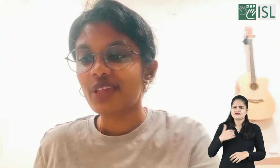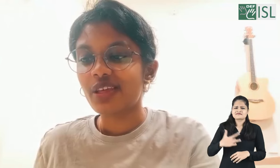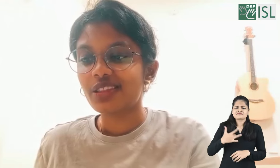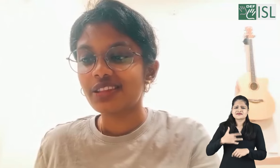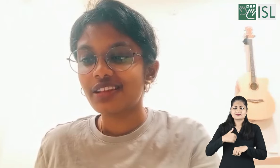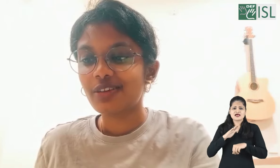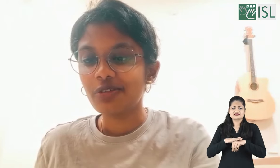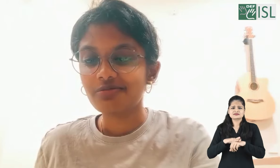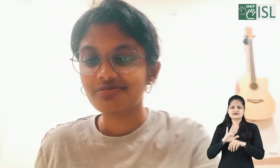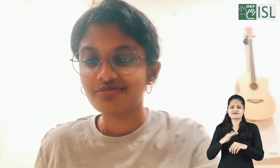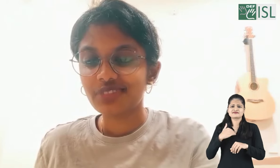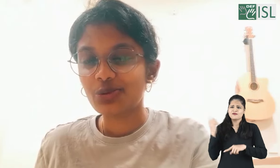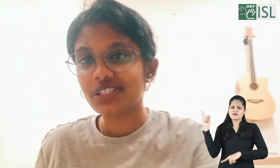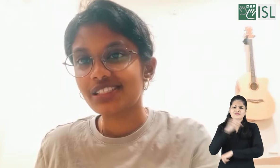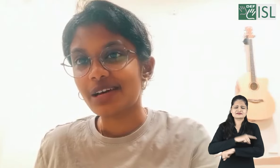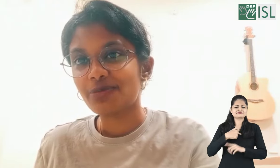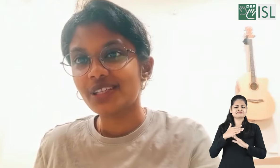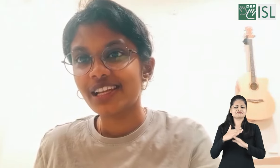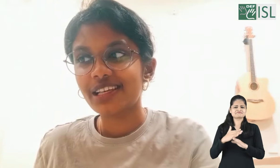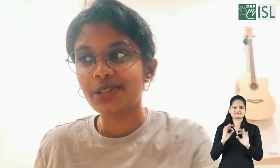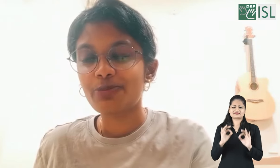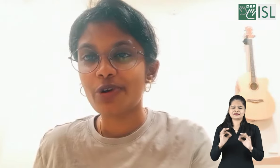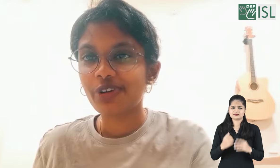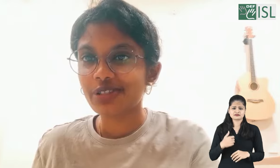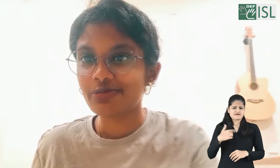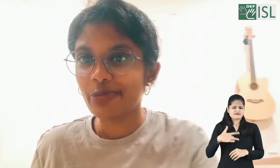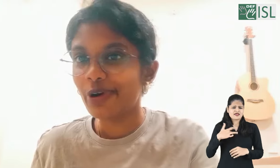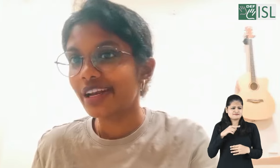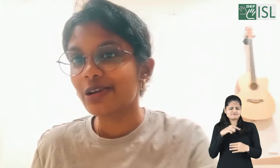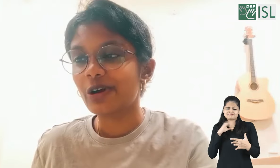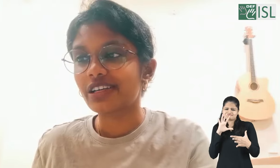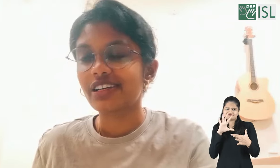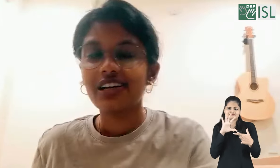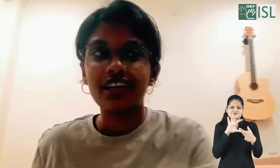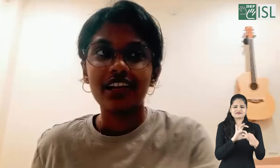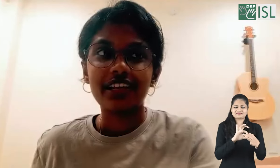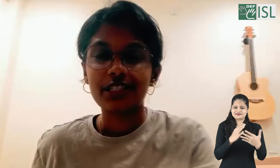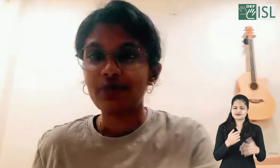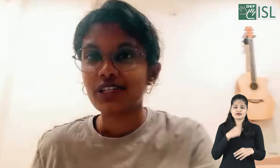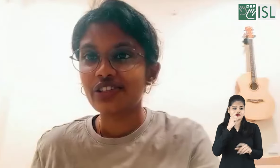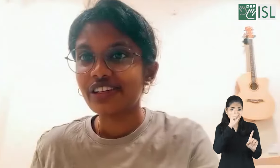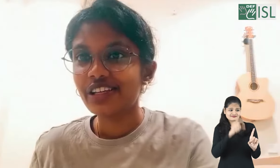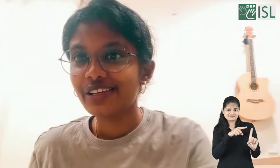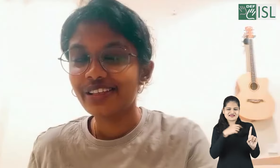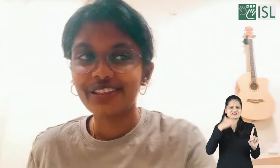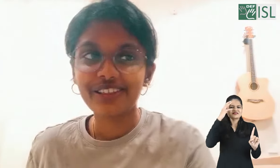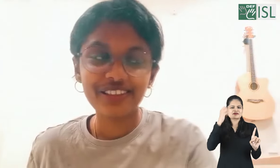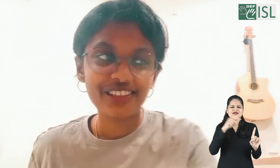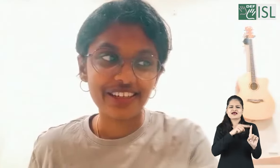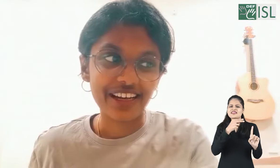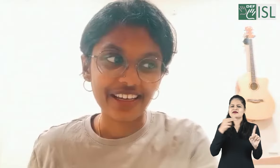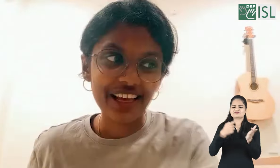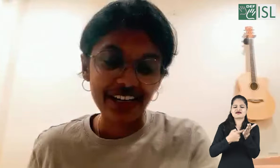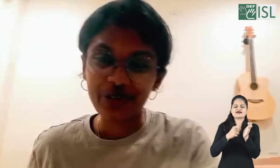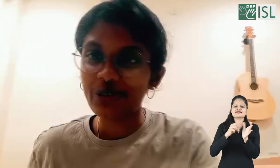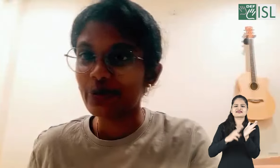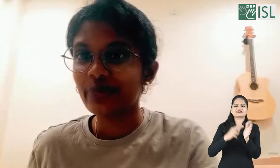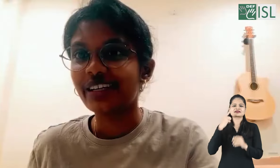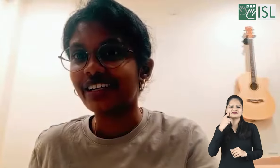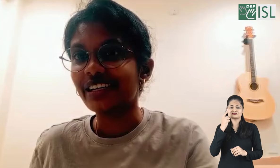You know, it was something like the purest bond I got, like especially the girl Rani, I do remember her name.